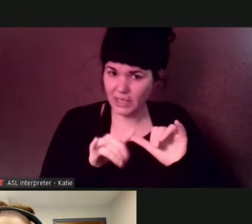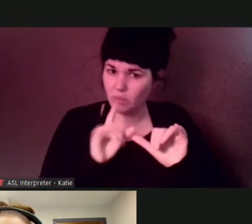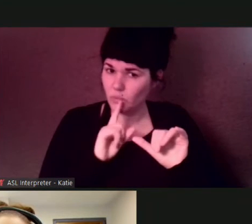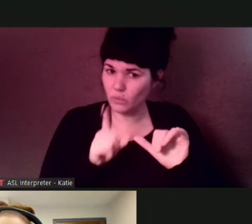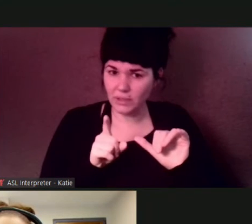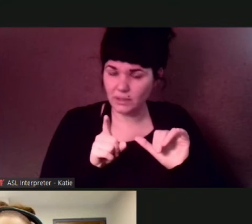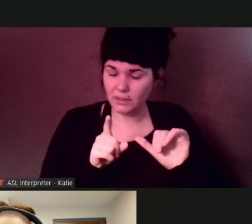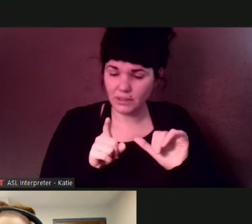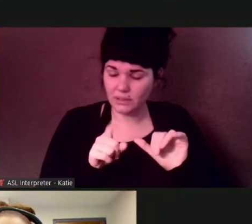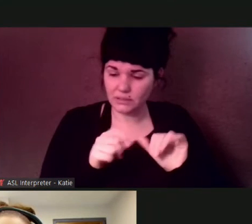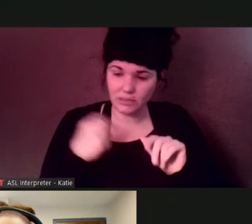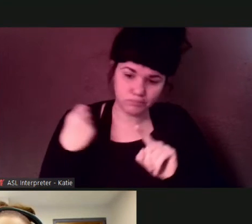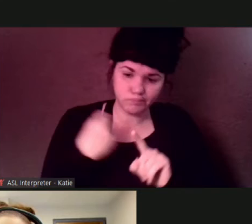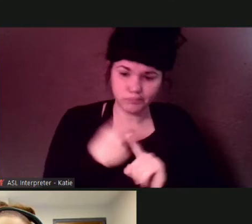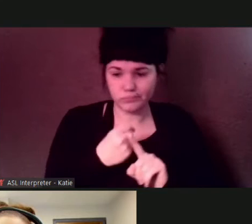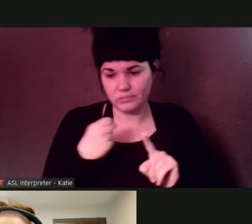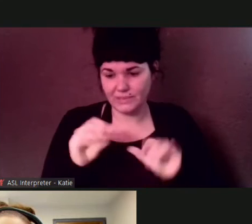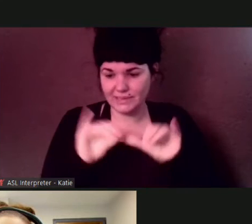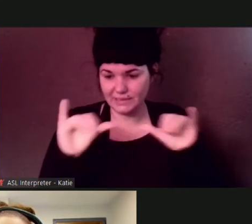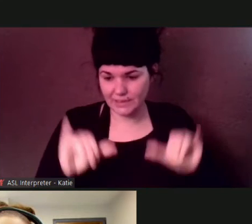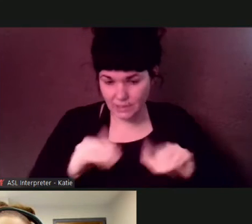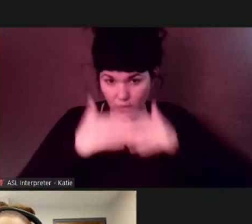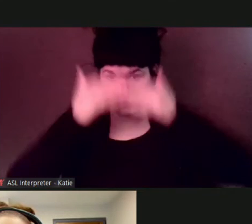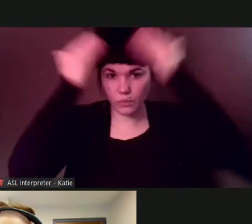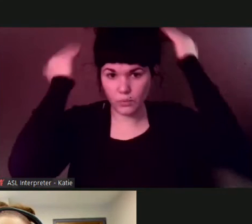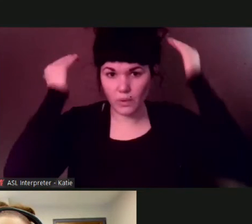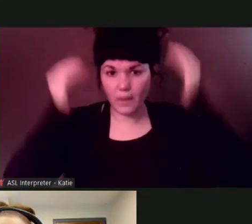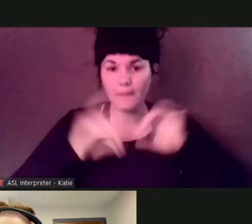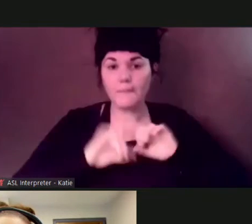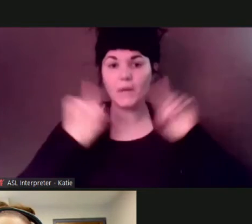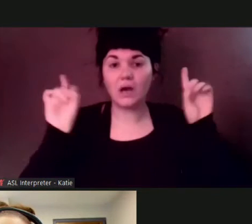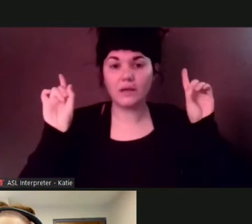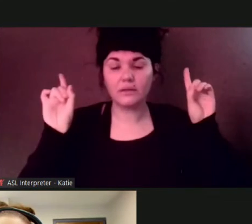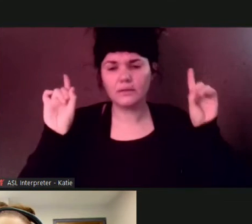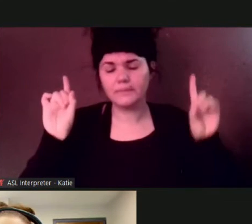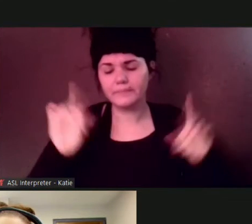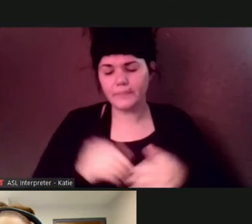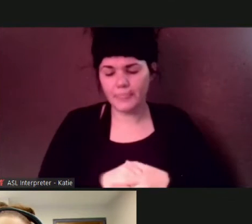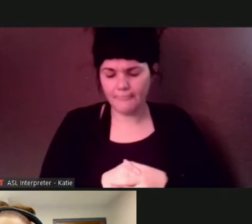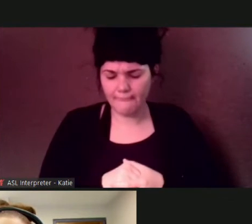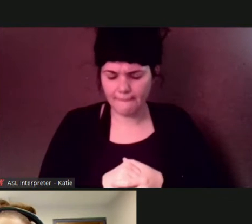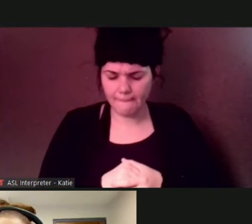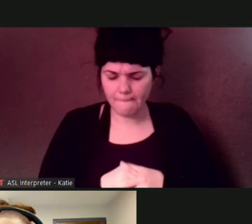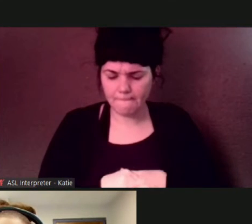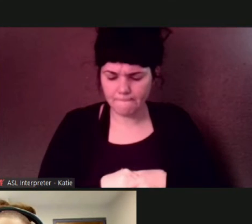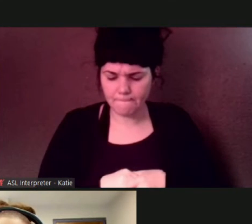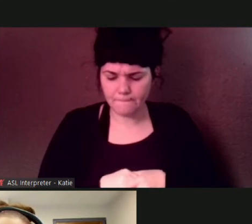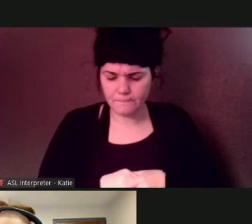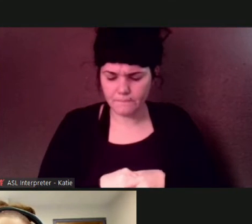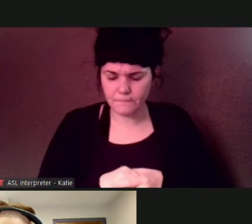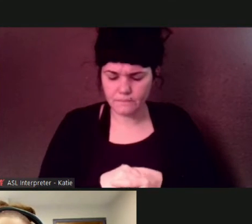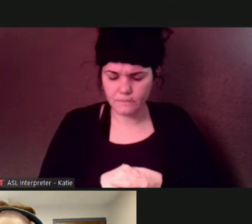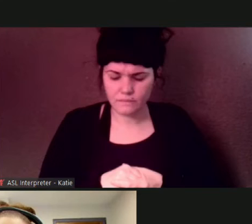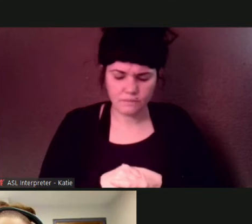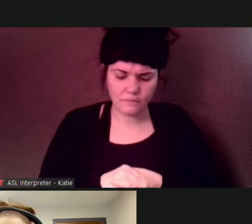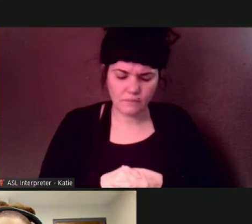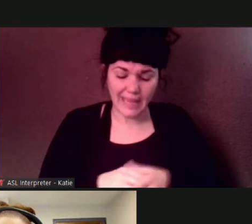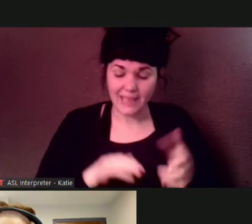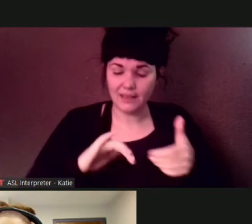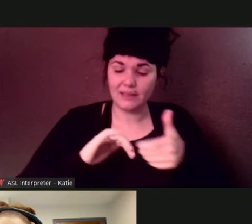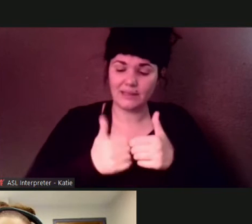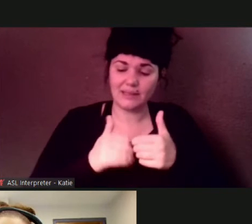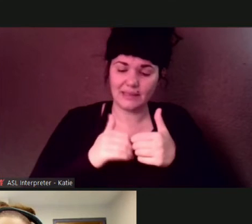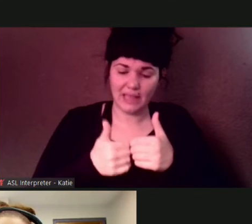that um what are the resources what's been the response what's what have been the response and what are the resources available to